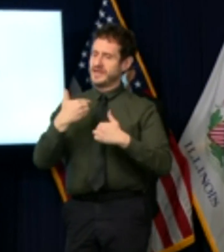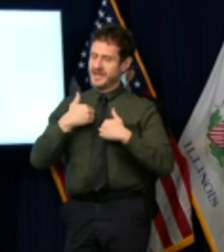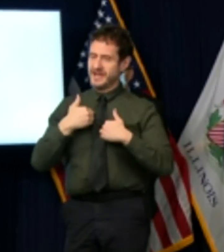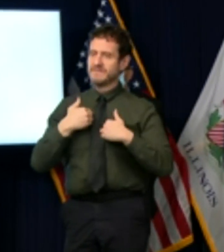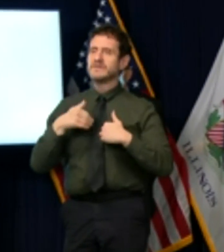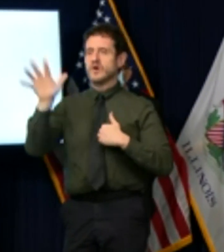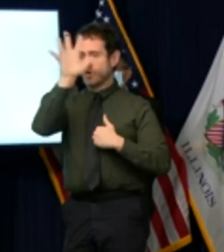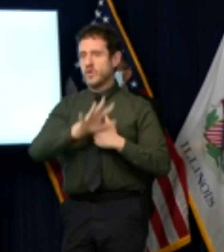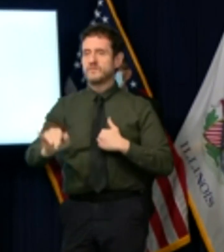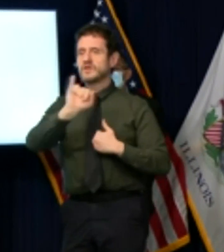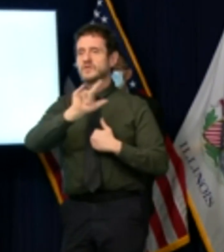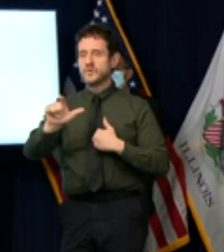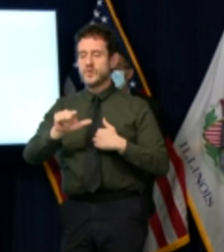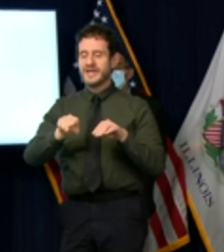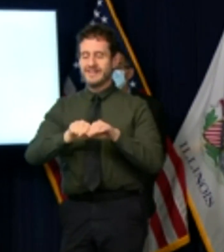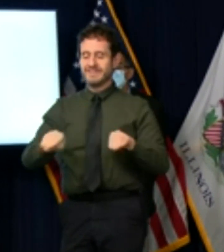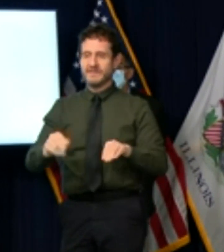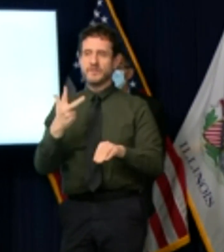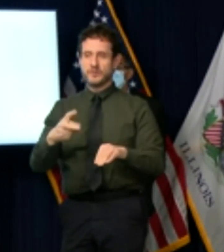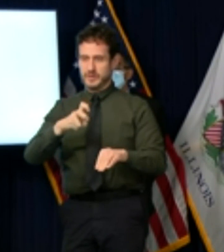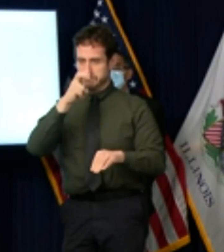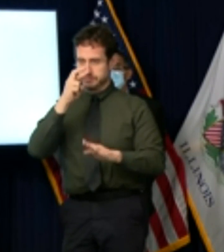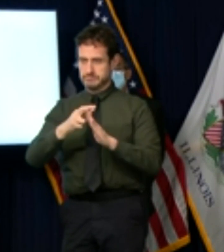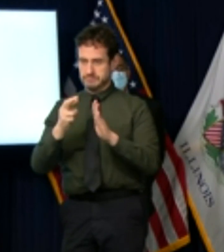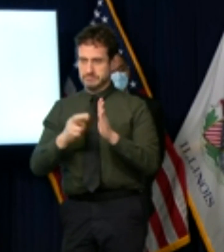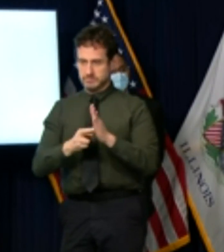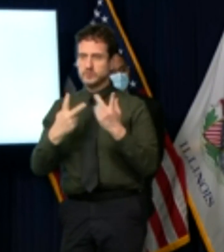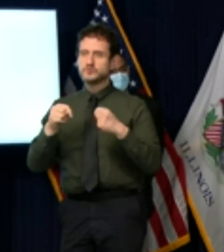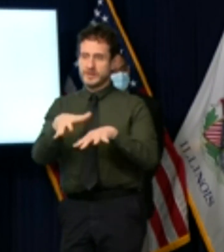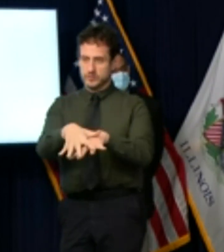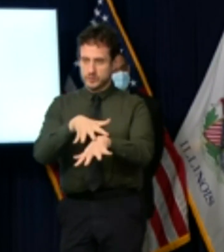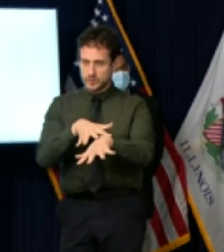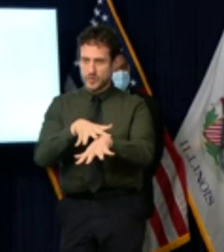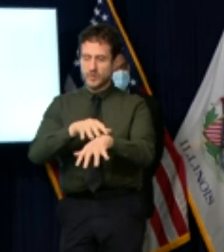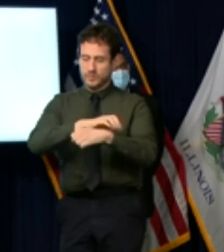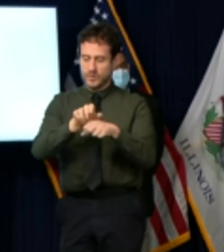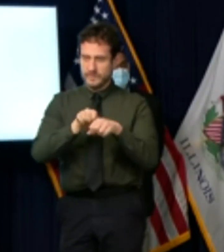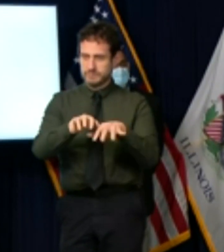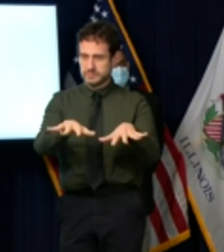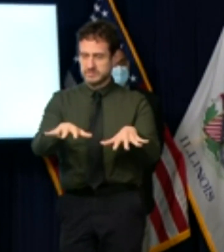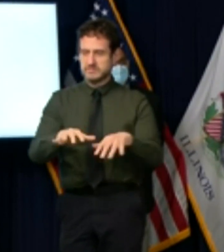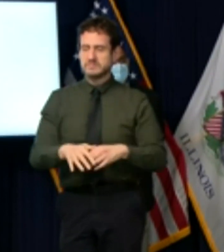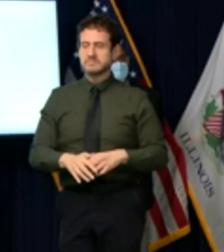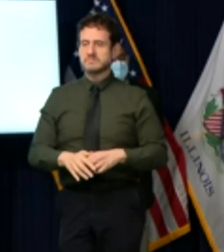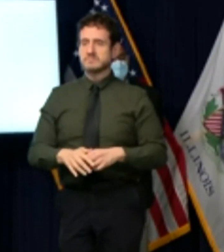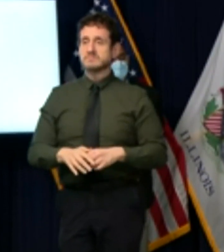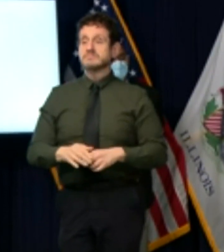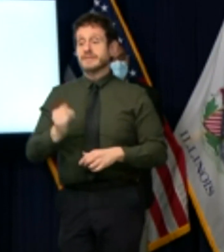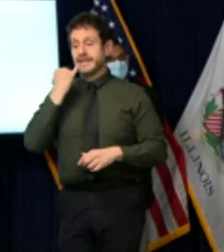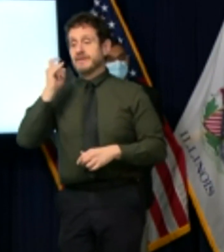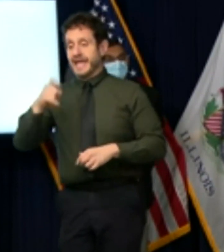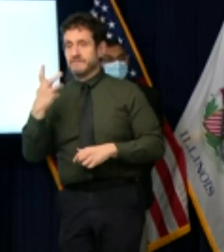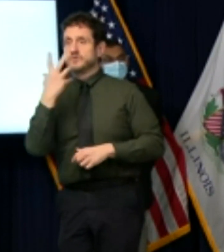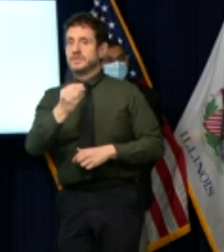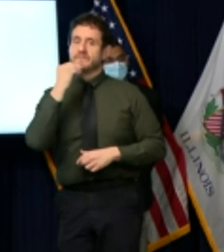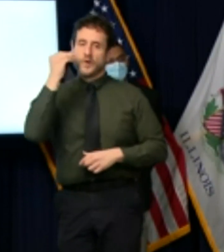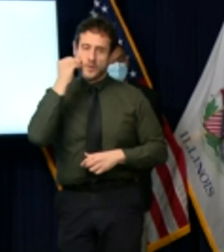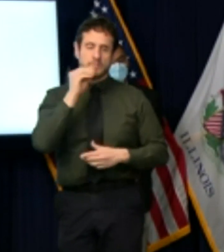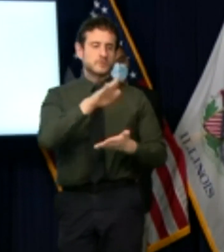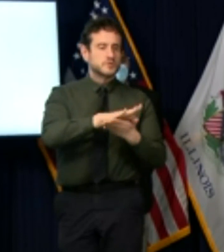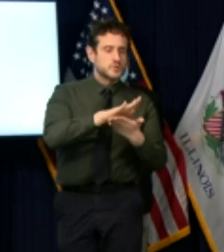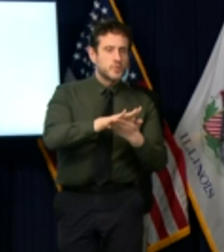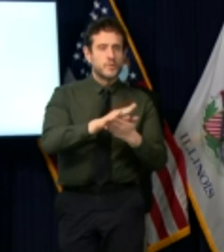3 mitigation efforts outside of things you have to leave home for like school work and groceries